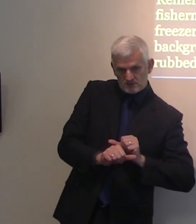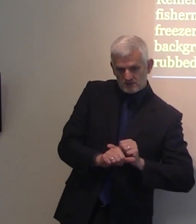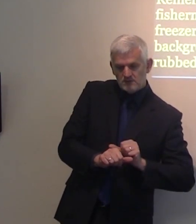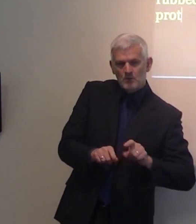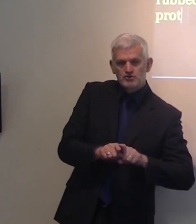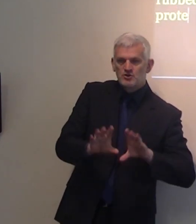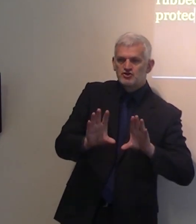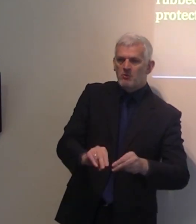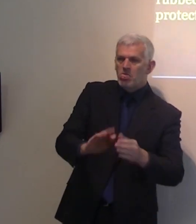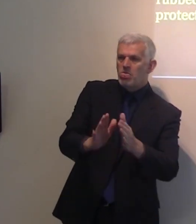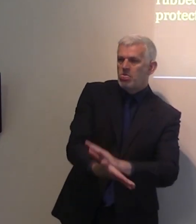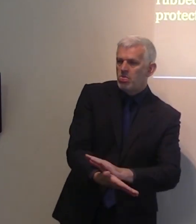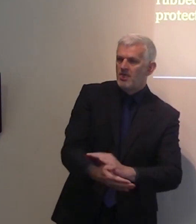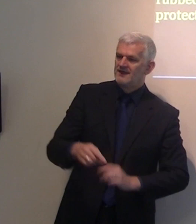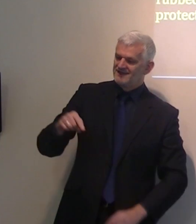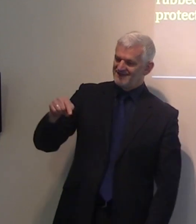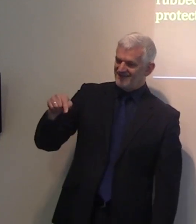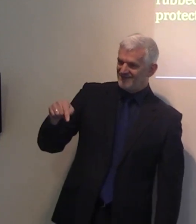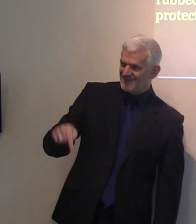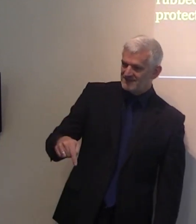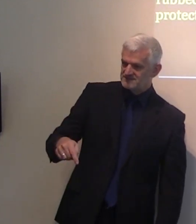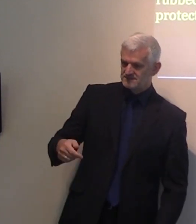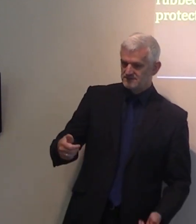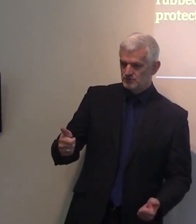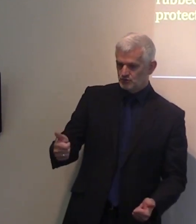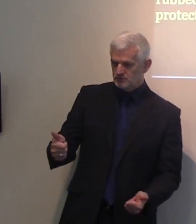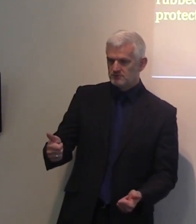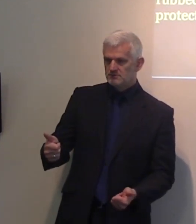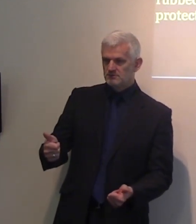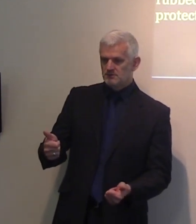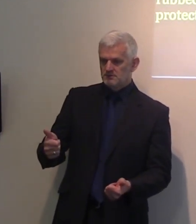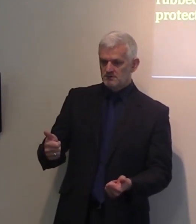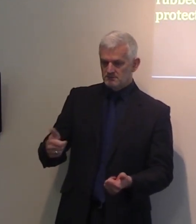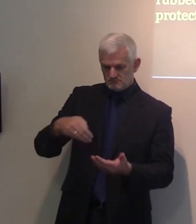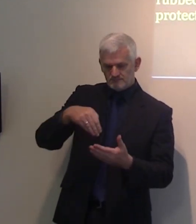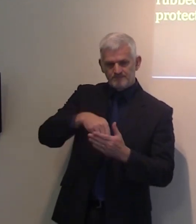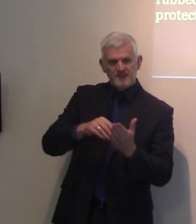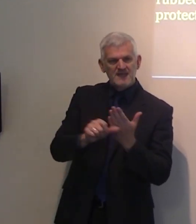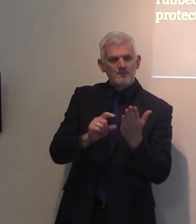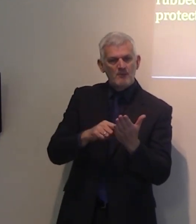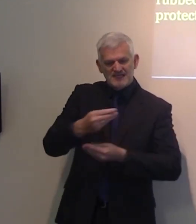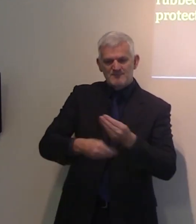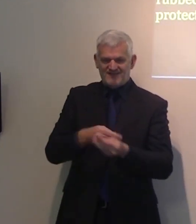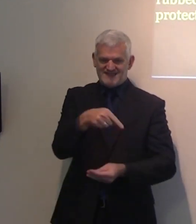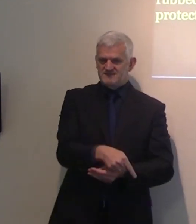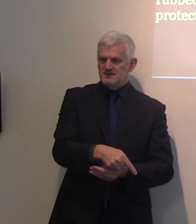quality and property of salt in the Bible. So, to preserve